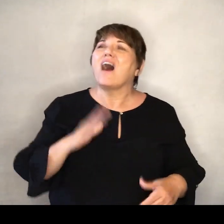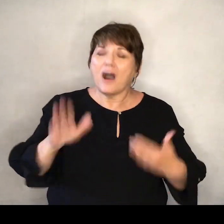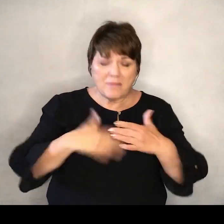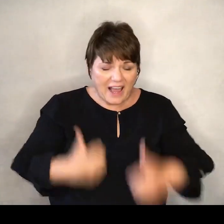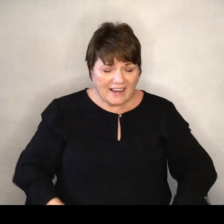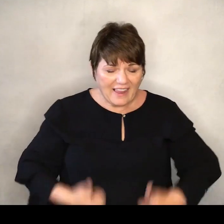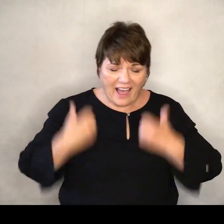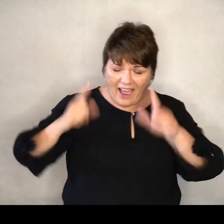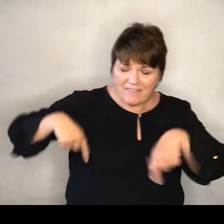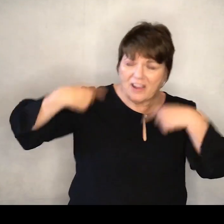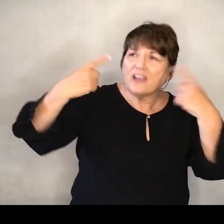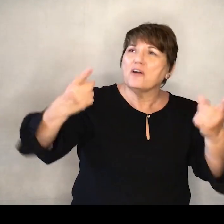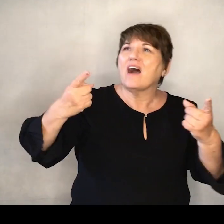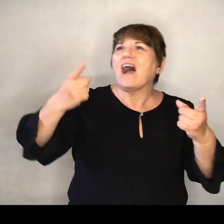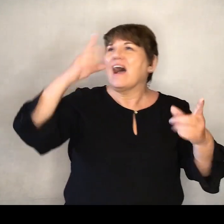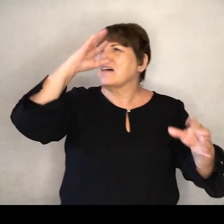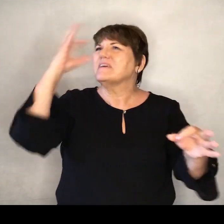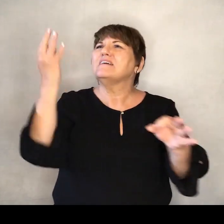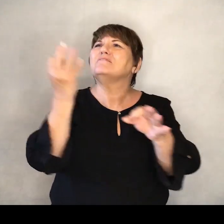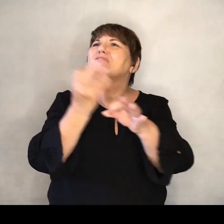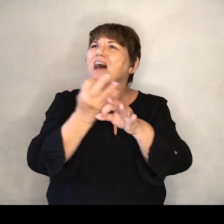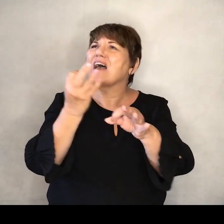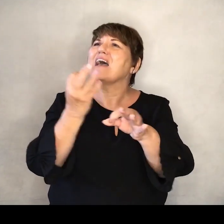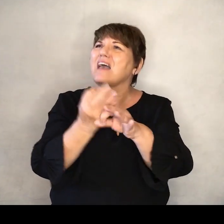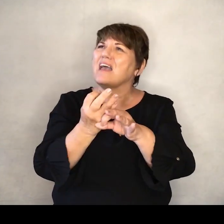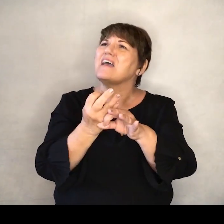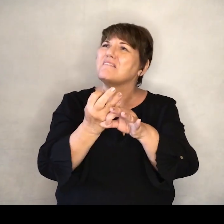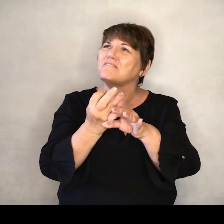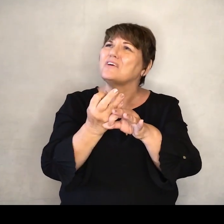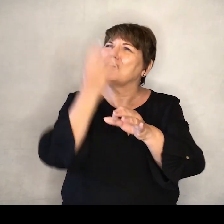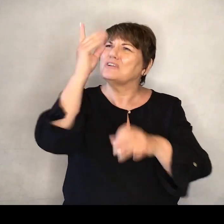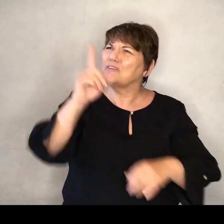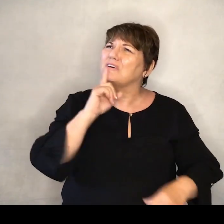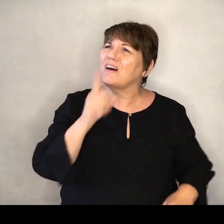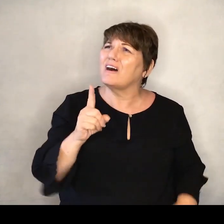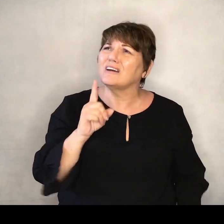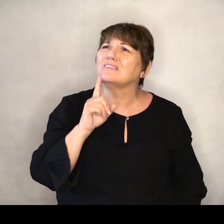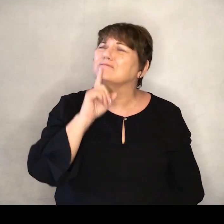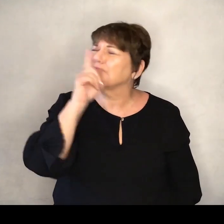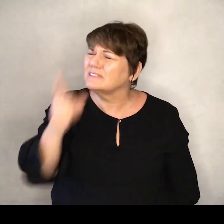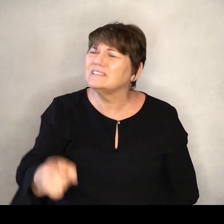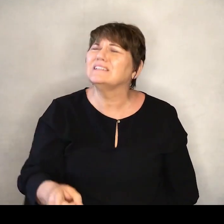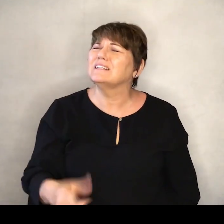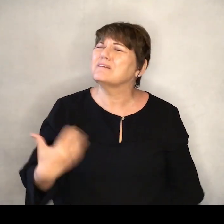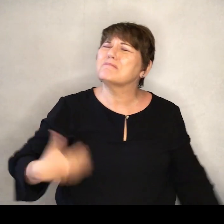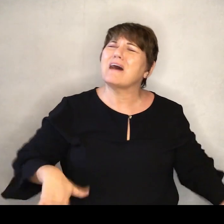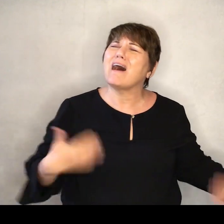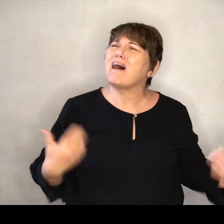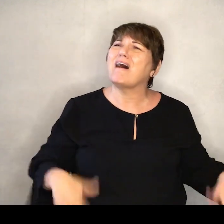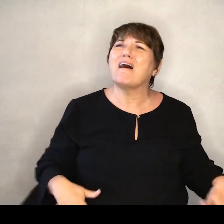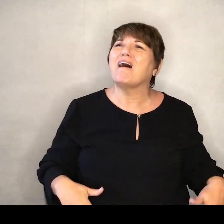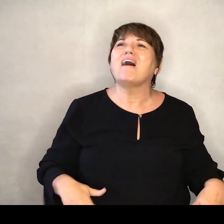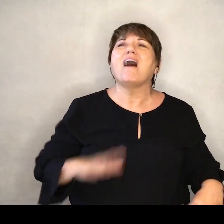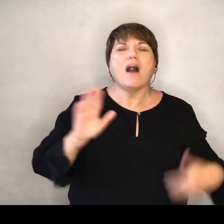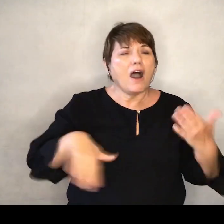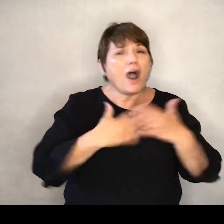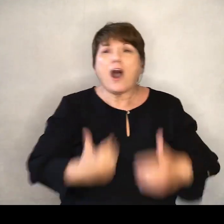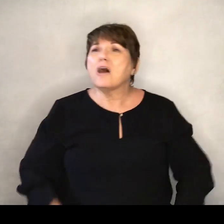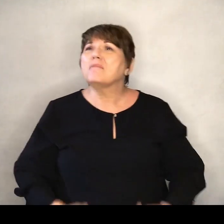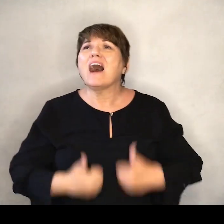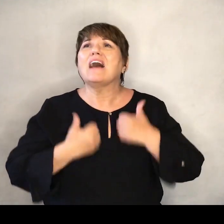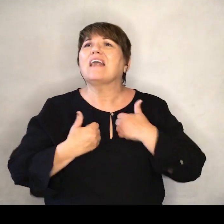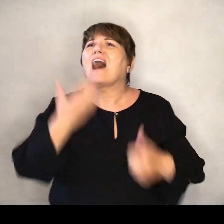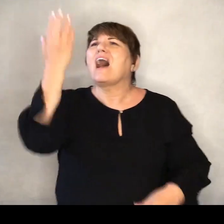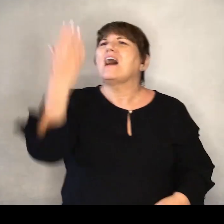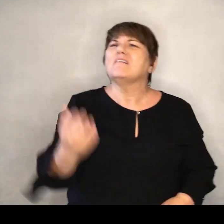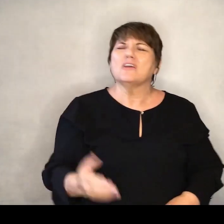all my life you have been faithful, all